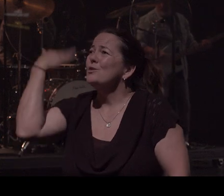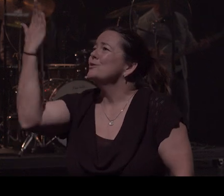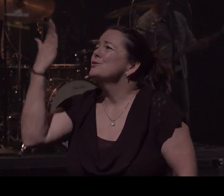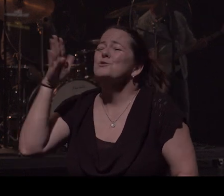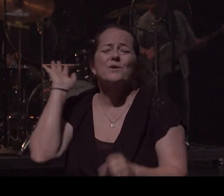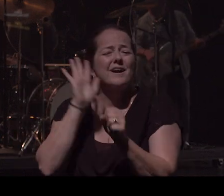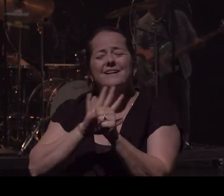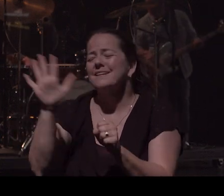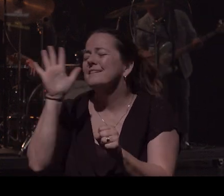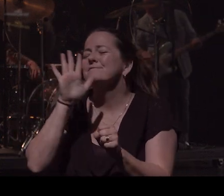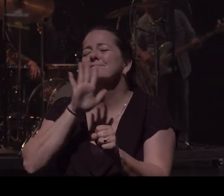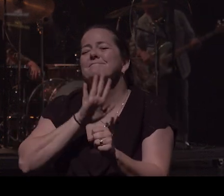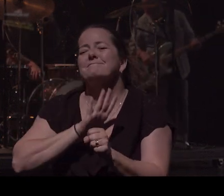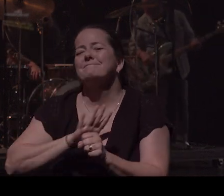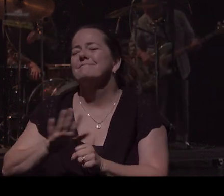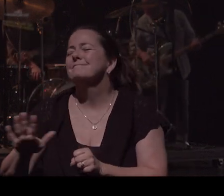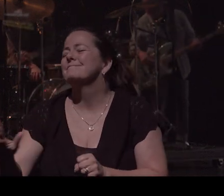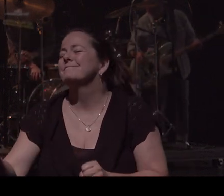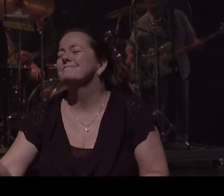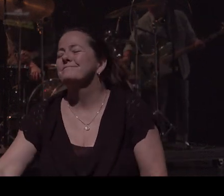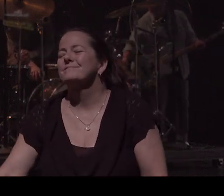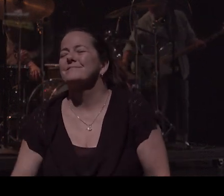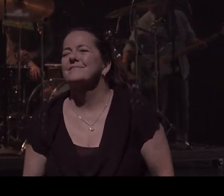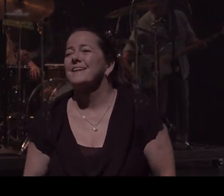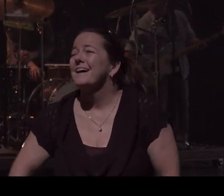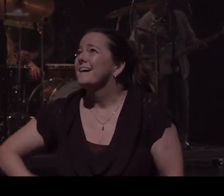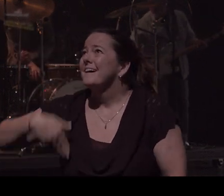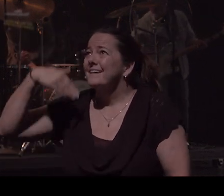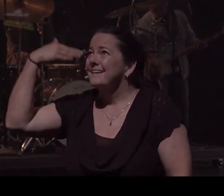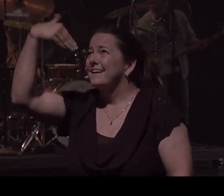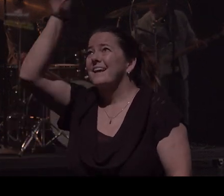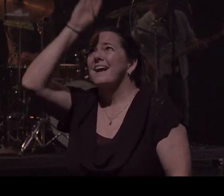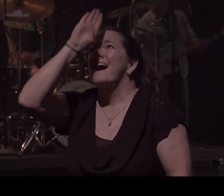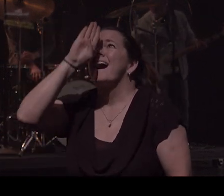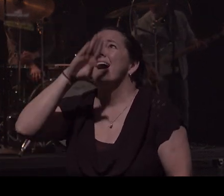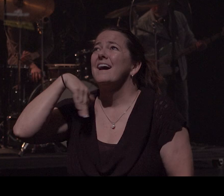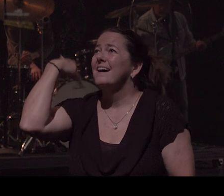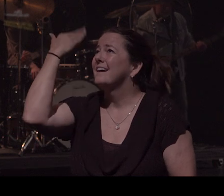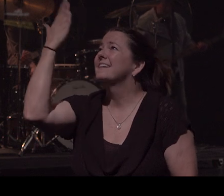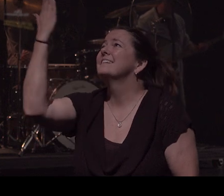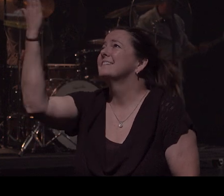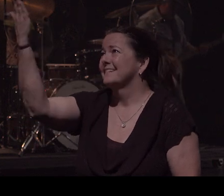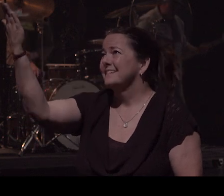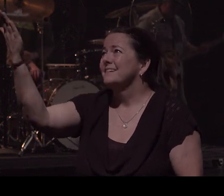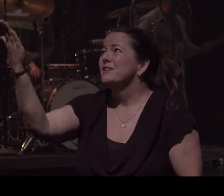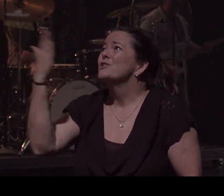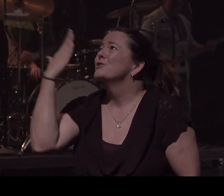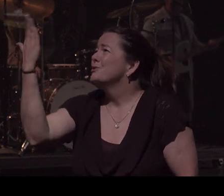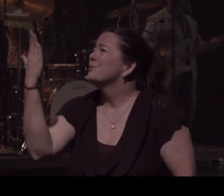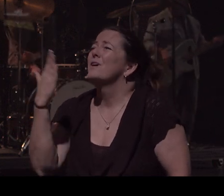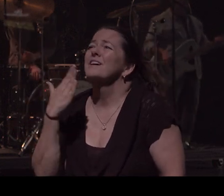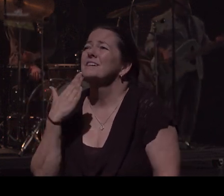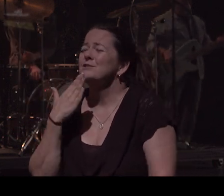That means provider, that's who He is And Jireh, you are enough